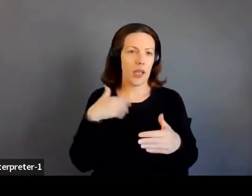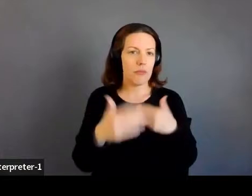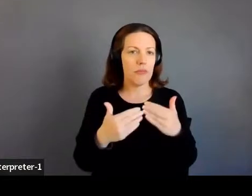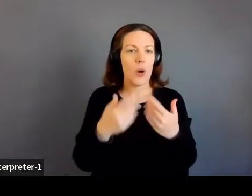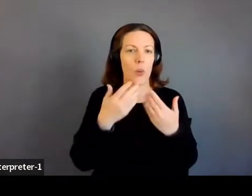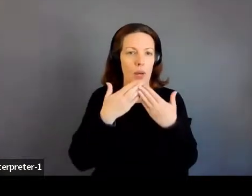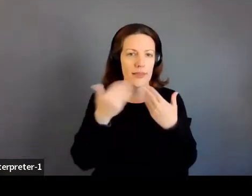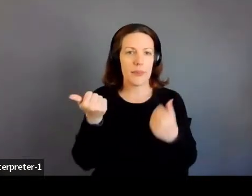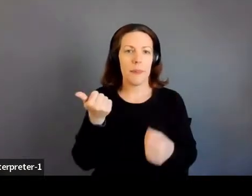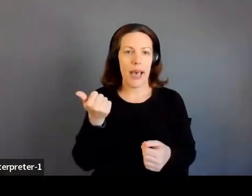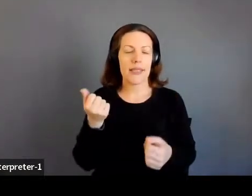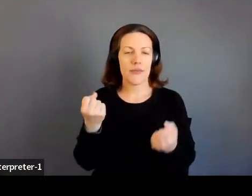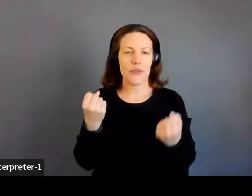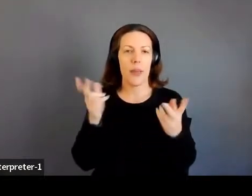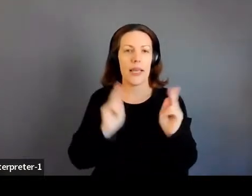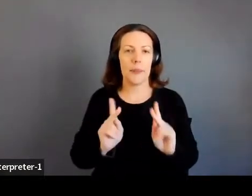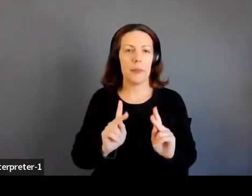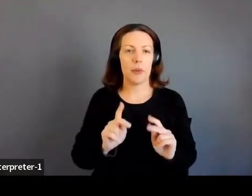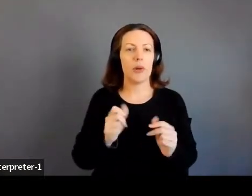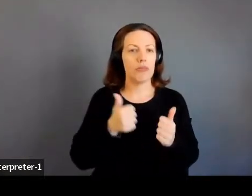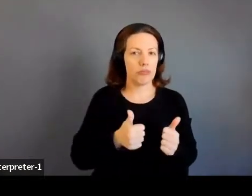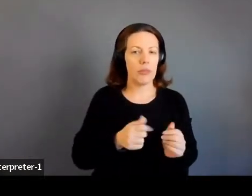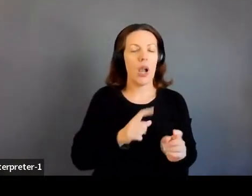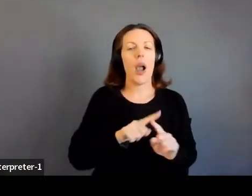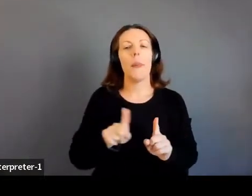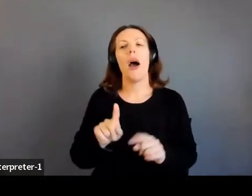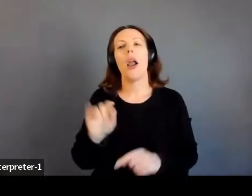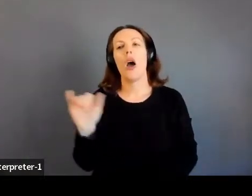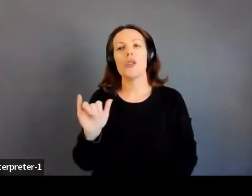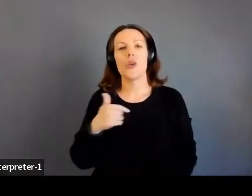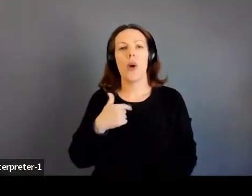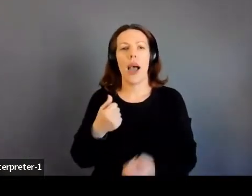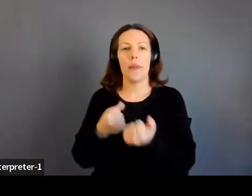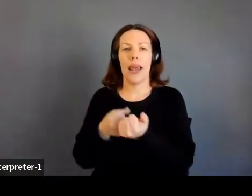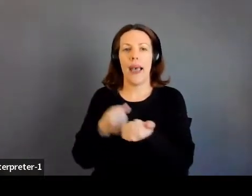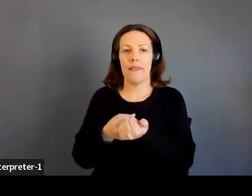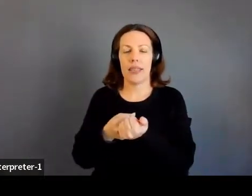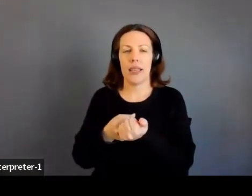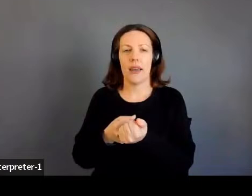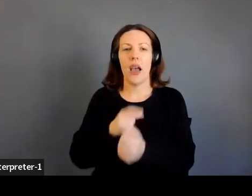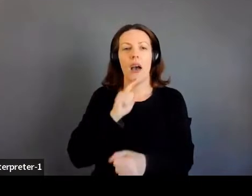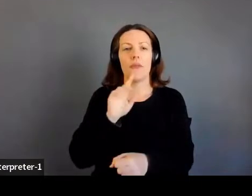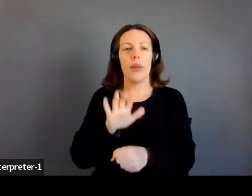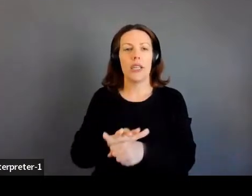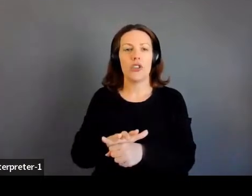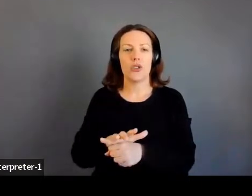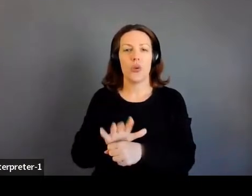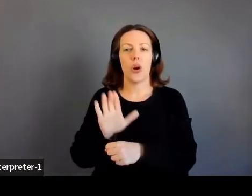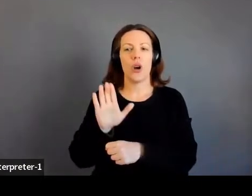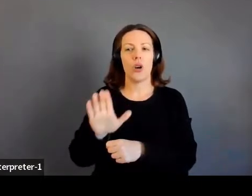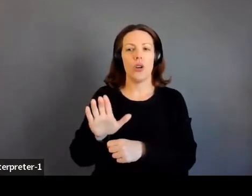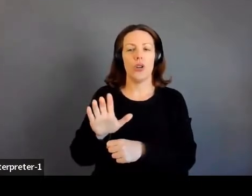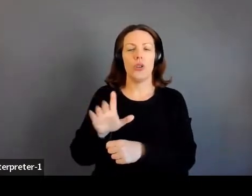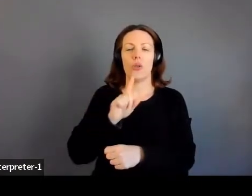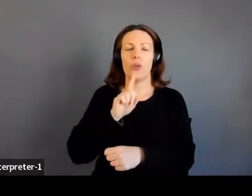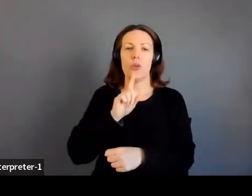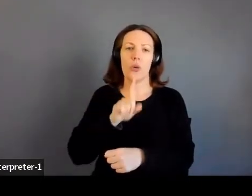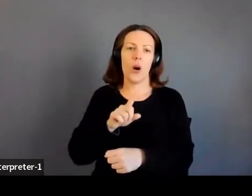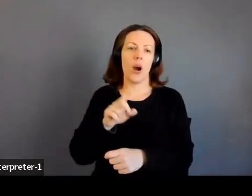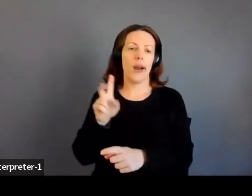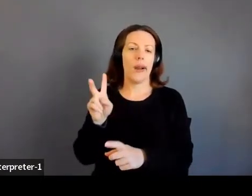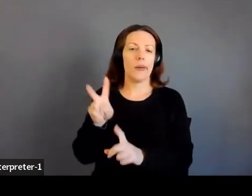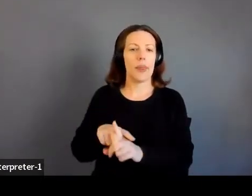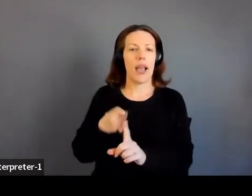for a lot of people. I'm also a big advocate of making sure that you are applying yourself towards something you're truly passionate